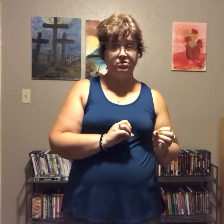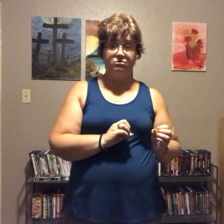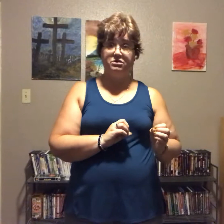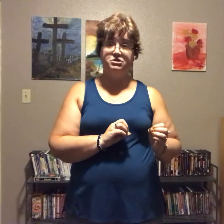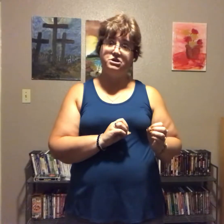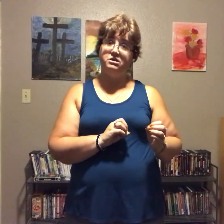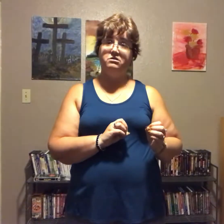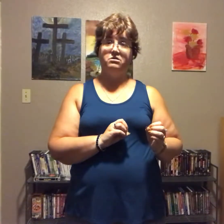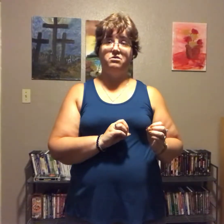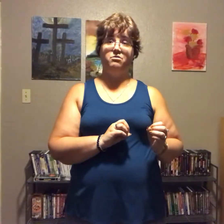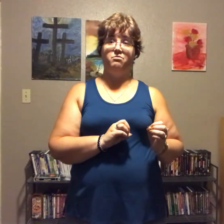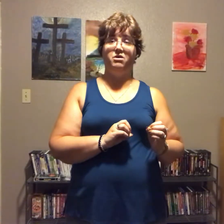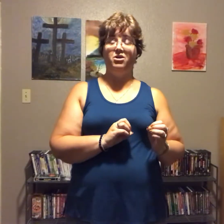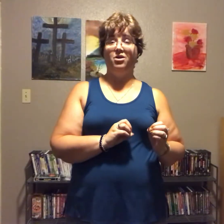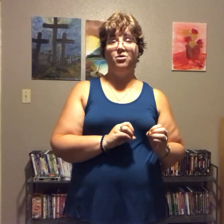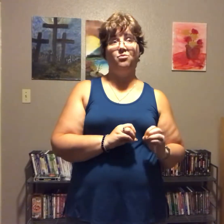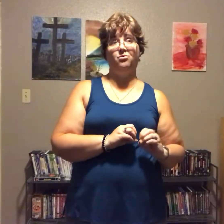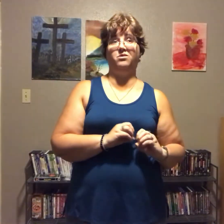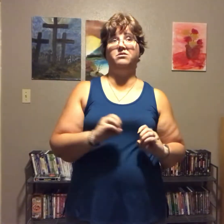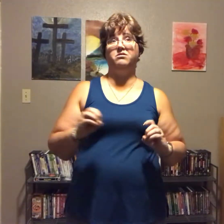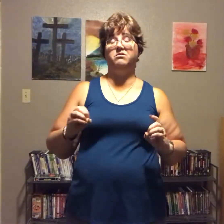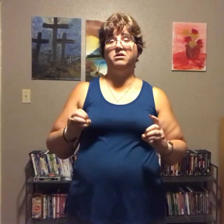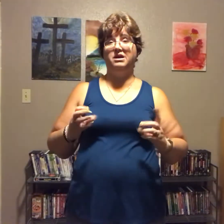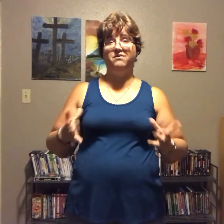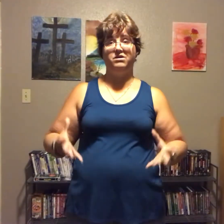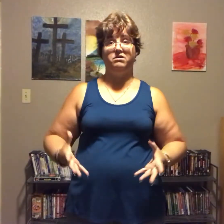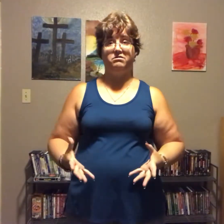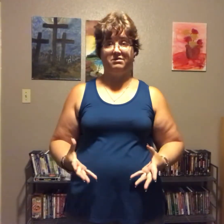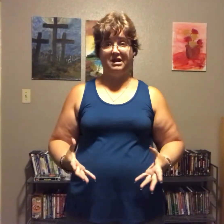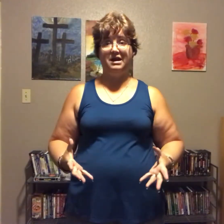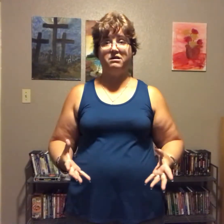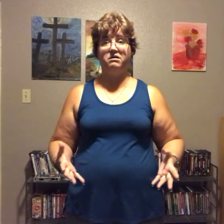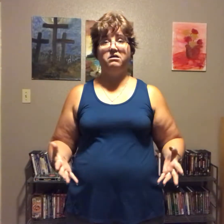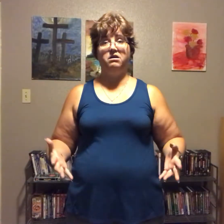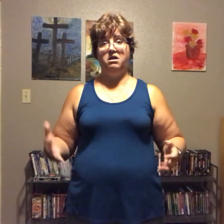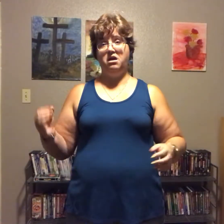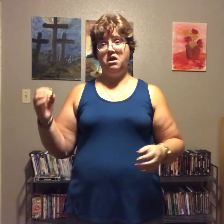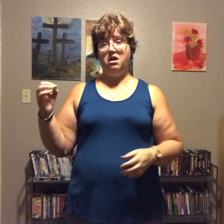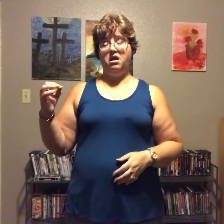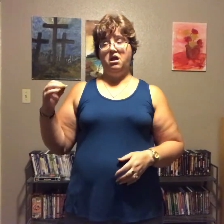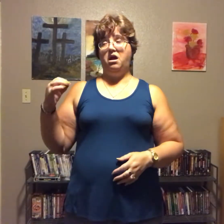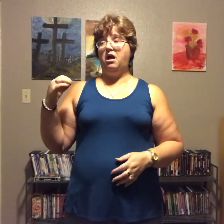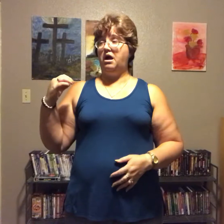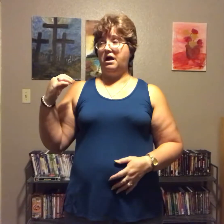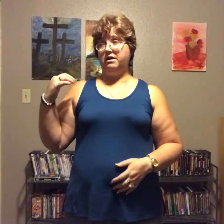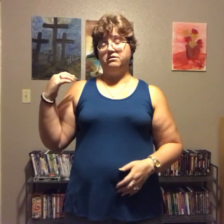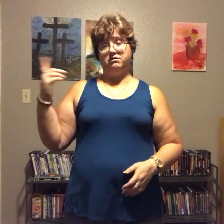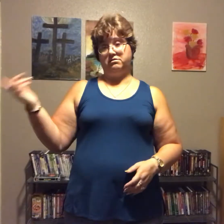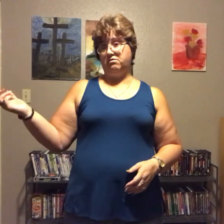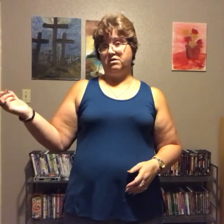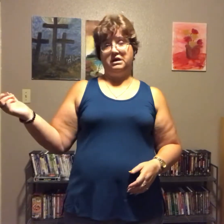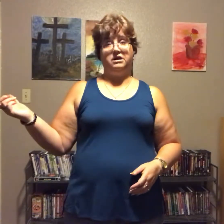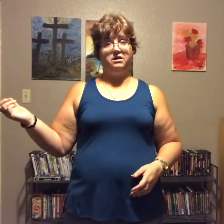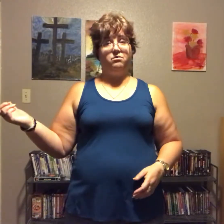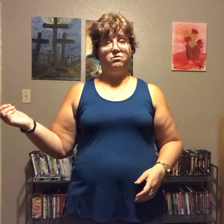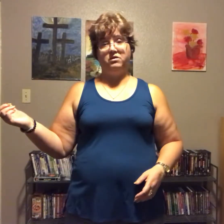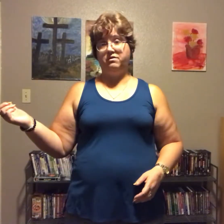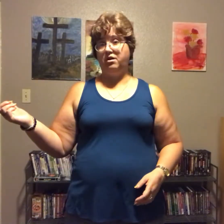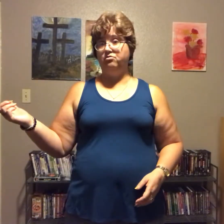crunchy but not wanting a heavy snack I can just go in ahead and get one of those